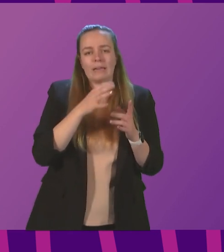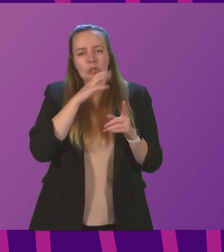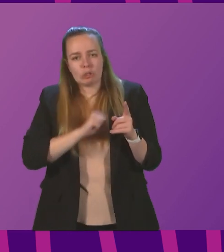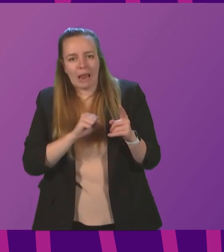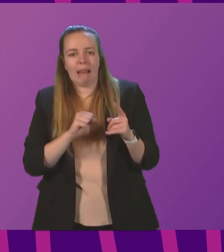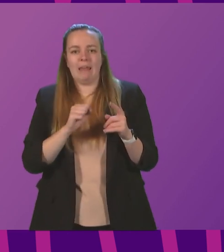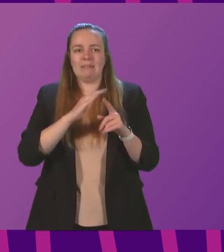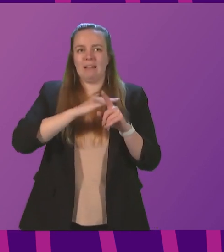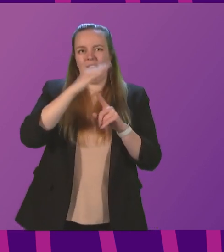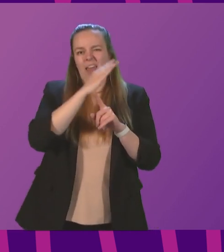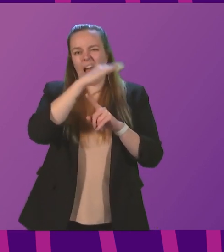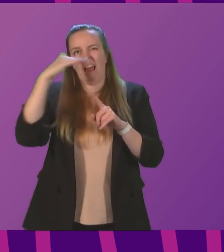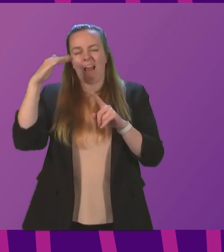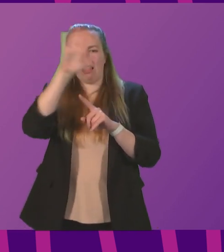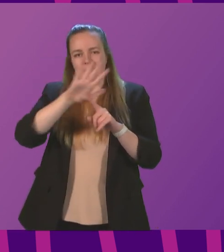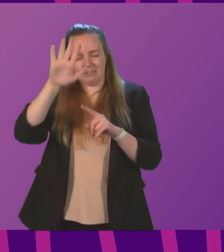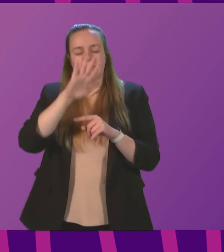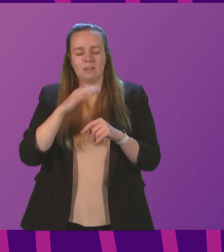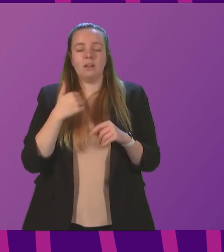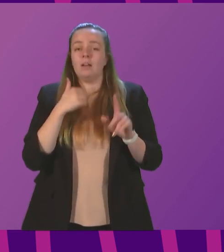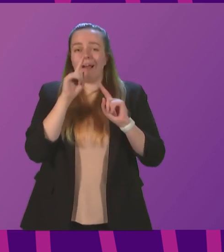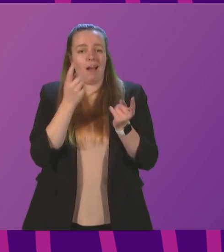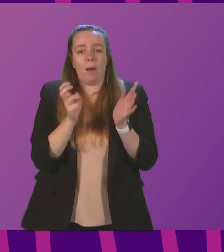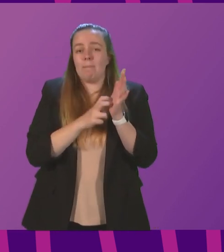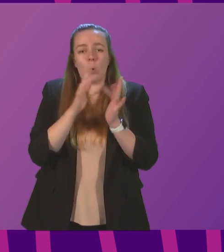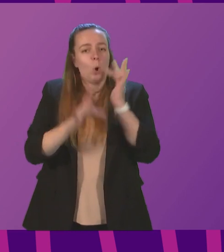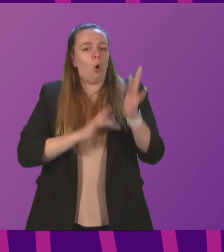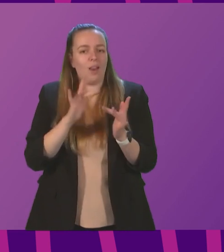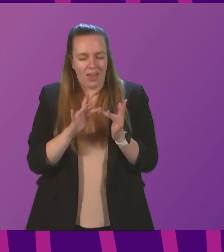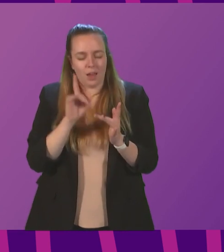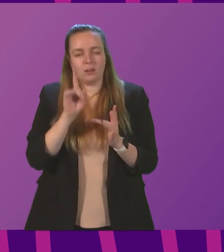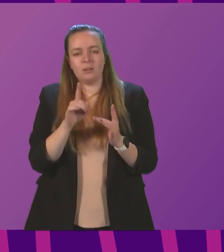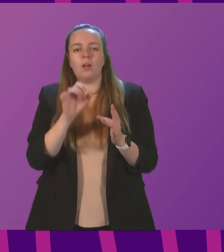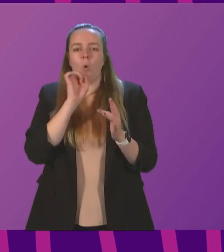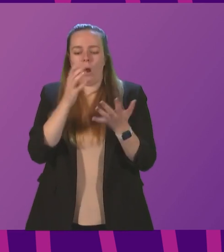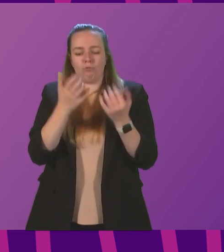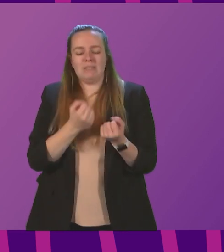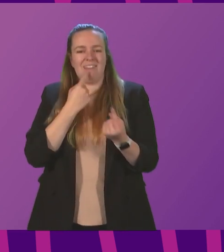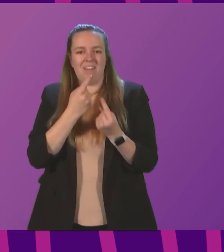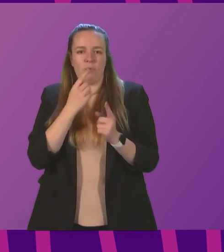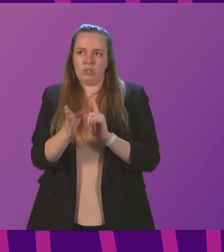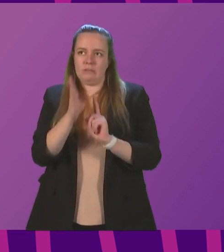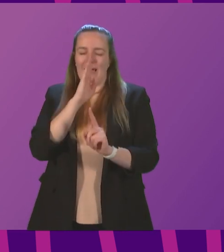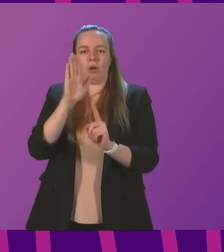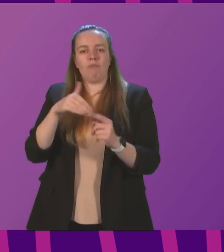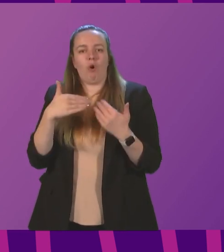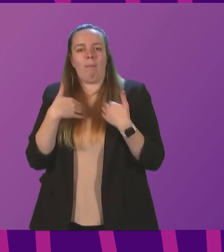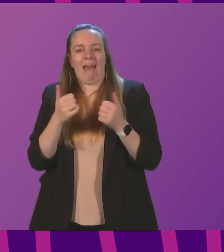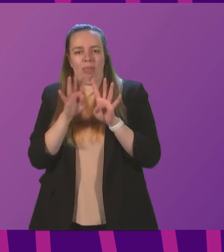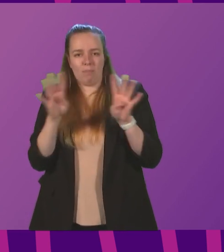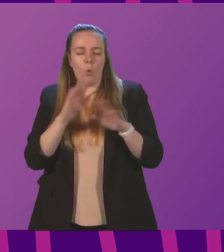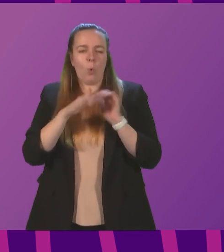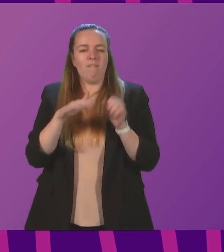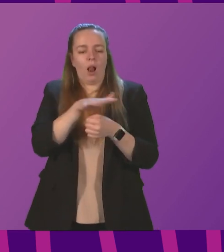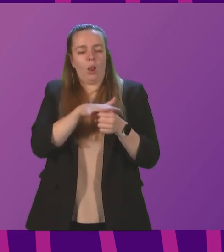and the NHS Highland Health Board areas will not use the online booking system, but instead receive information direct from their health board about local